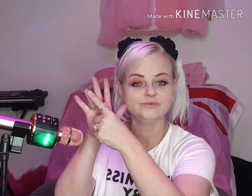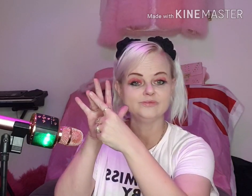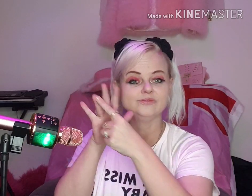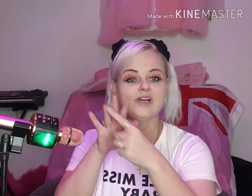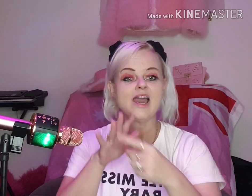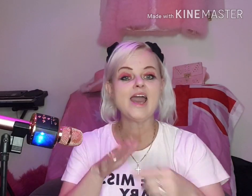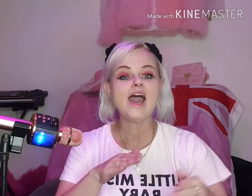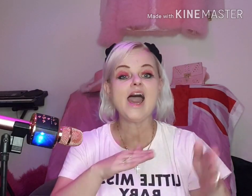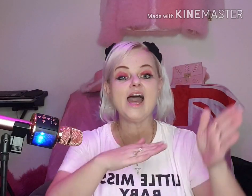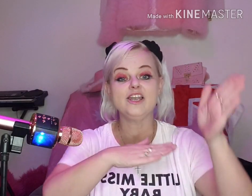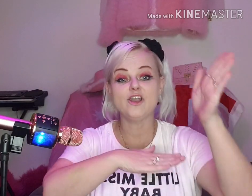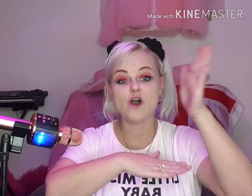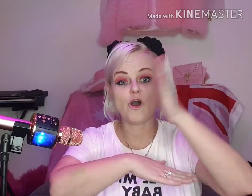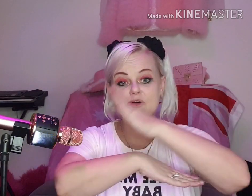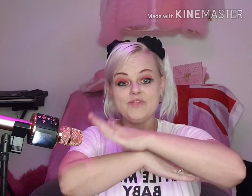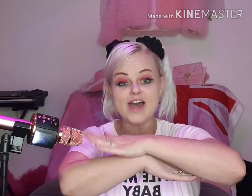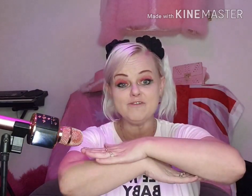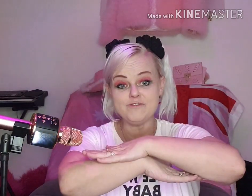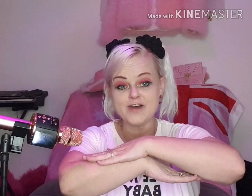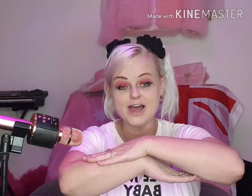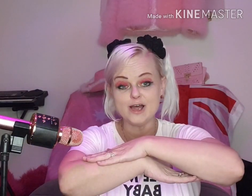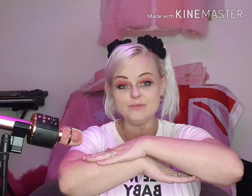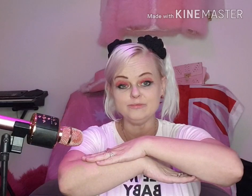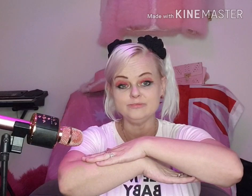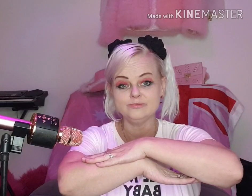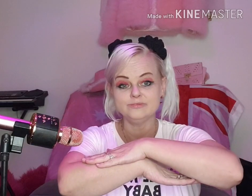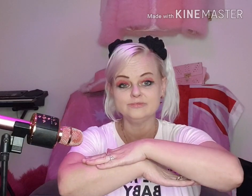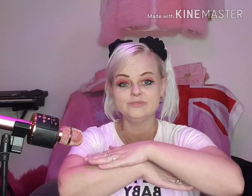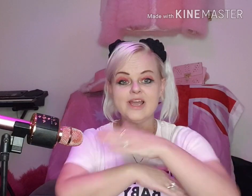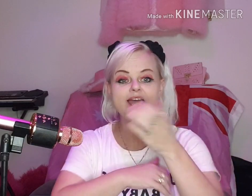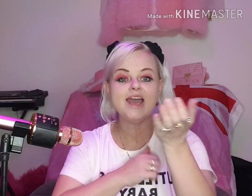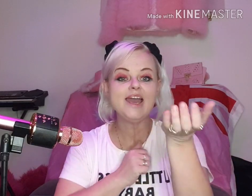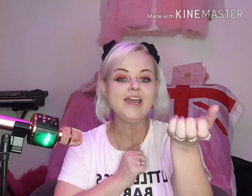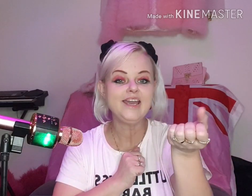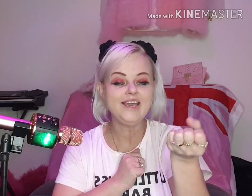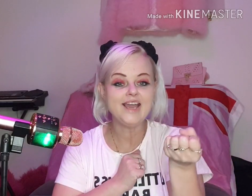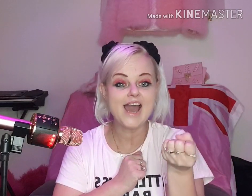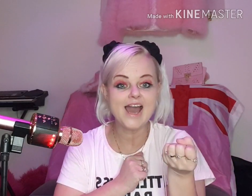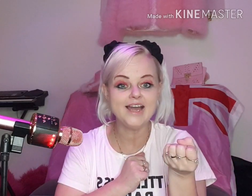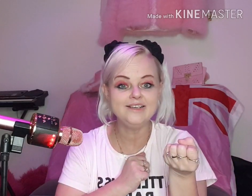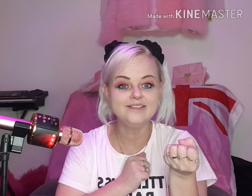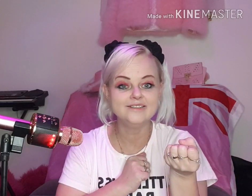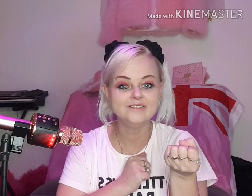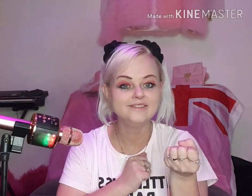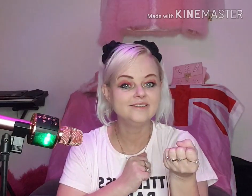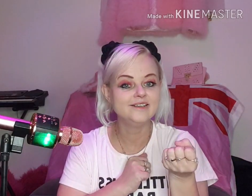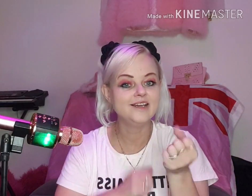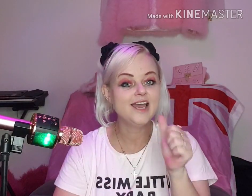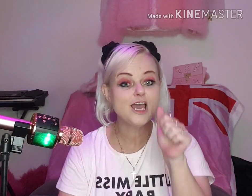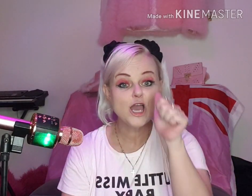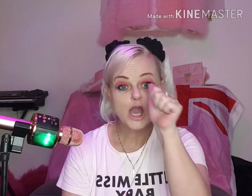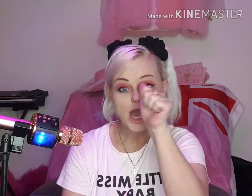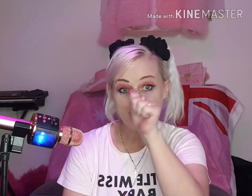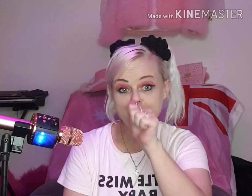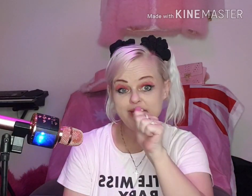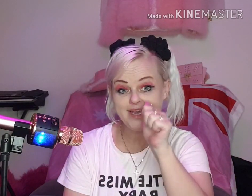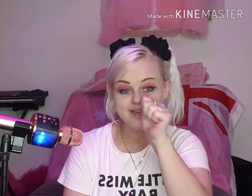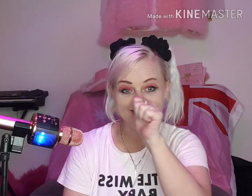And on that farm he had a pig.